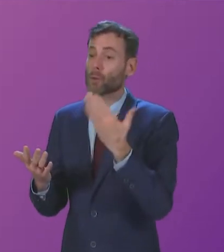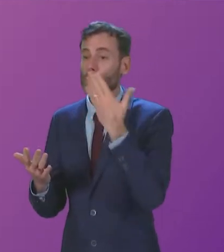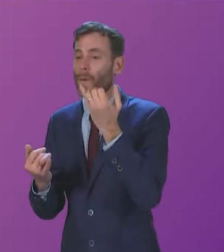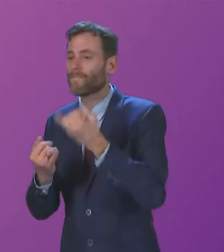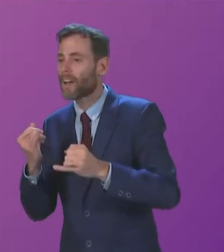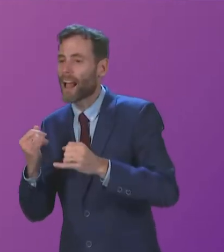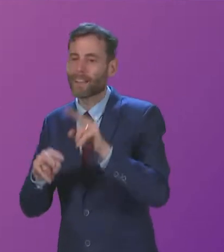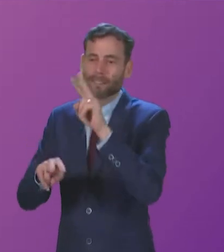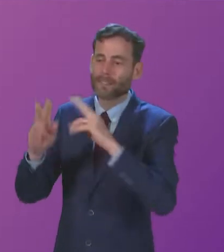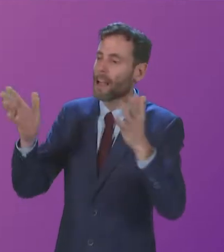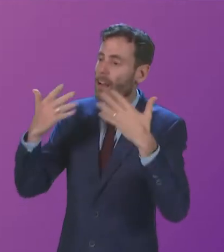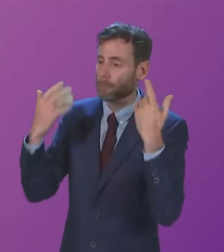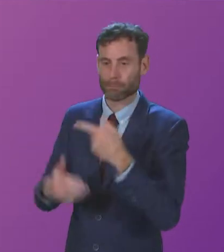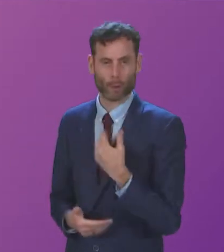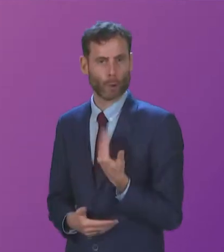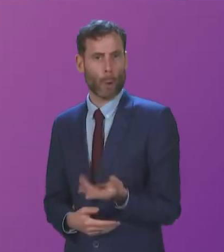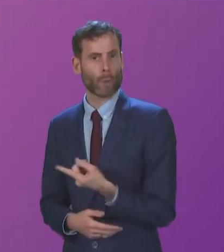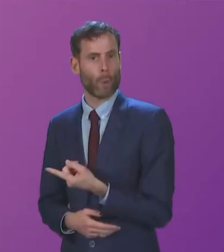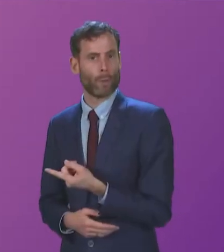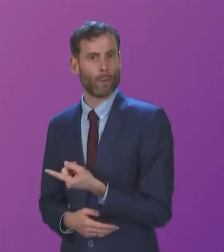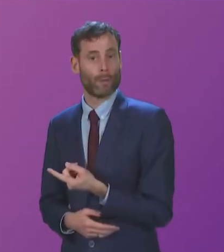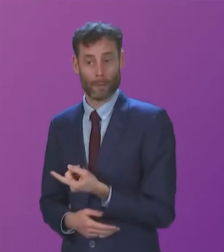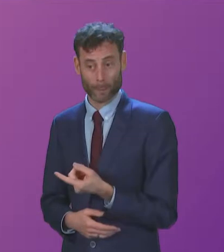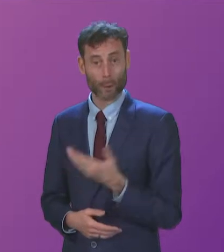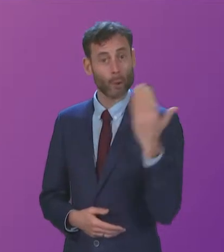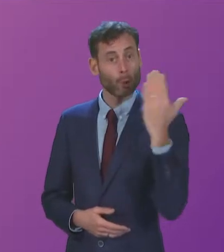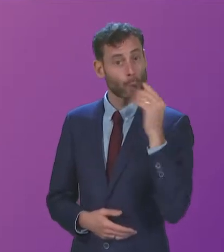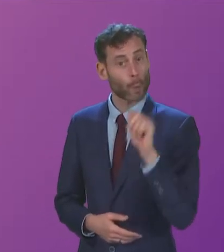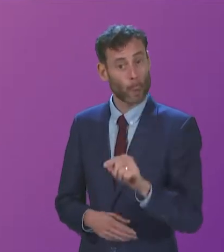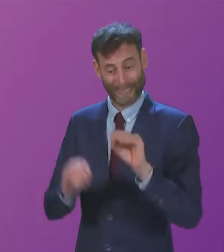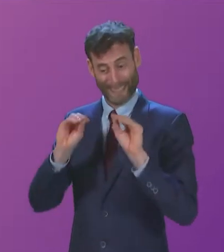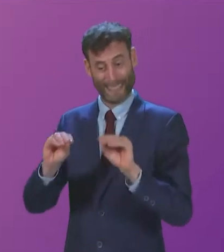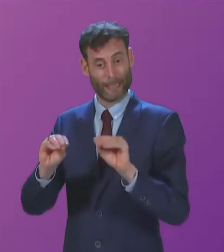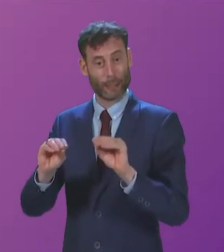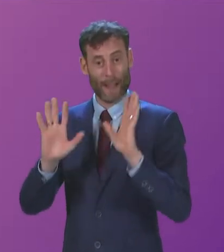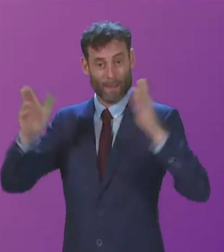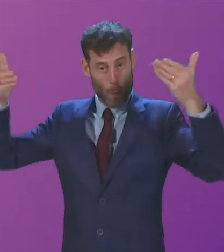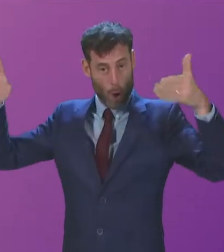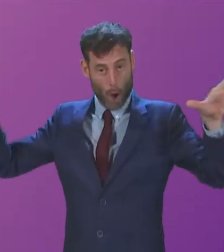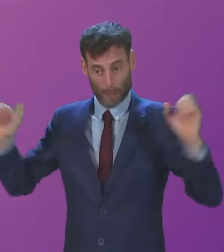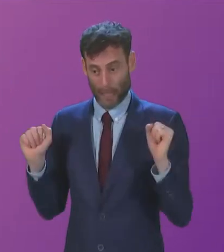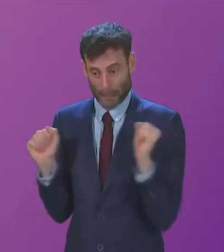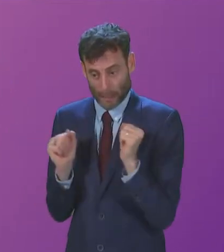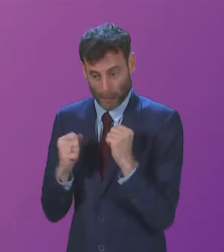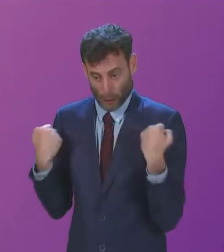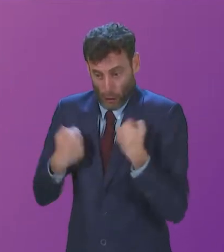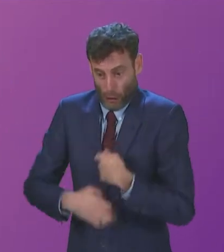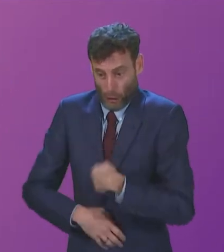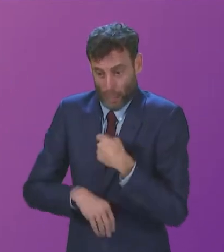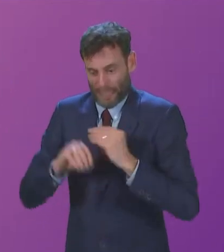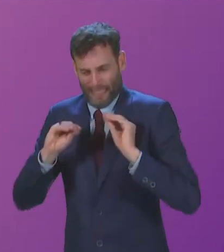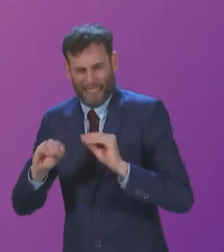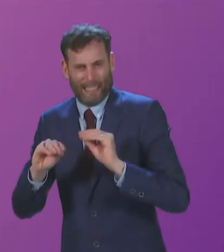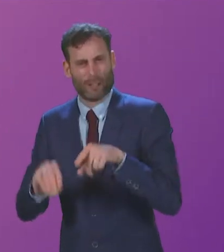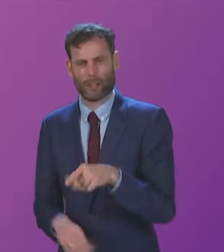and gloves while windows are open. So what is the Scottish Government going to do to improve the environment in pupils' classrooms and teachers and